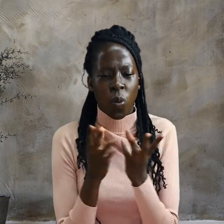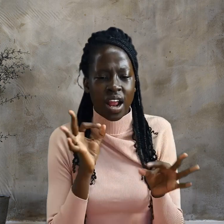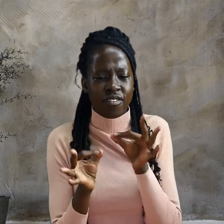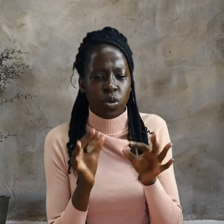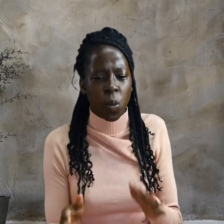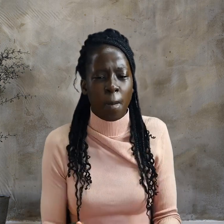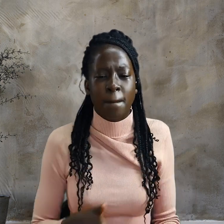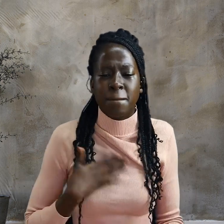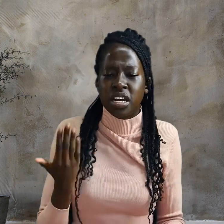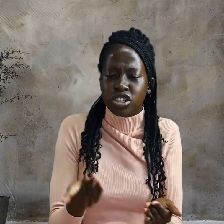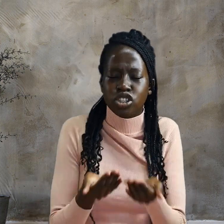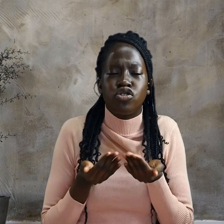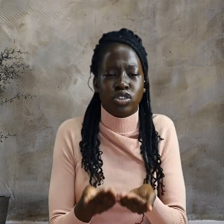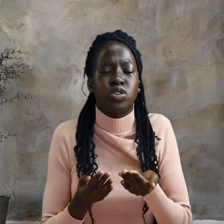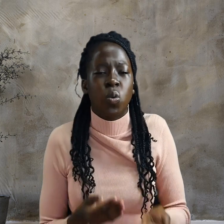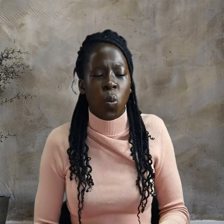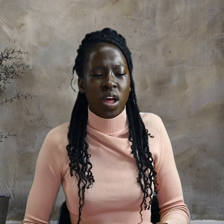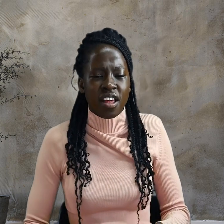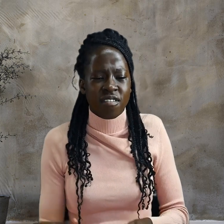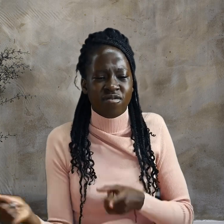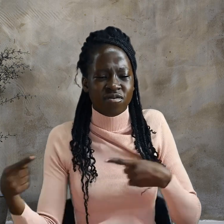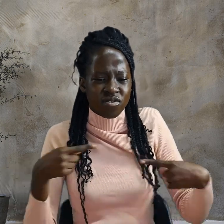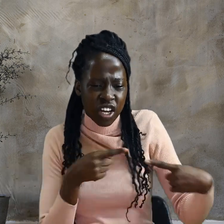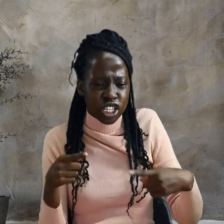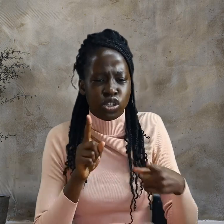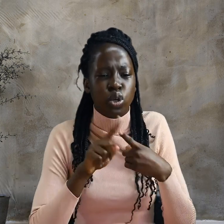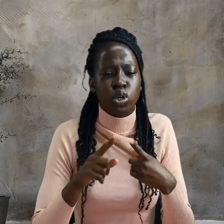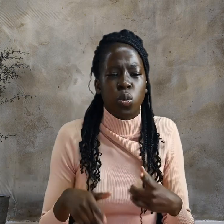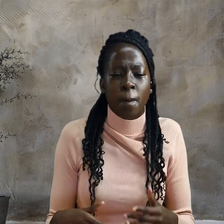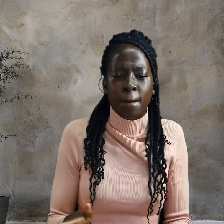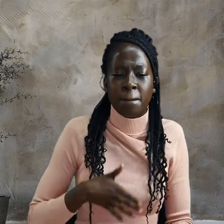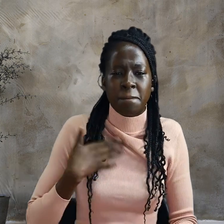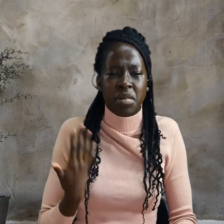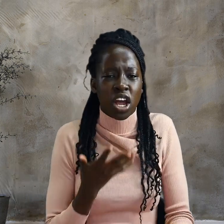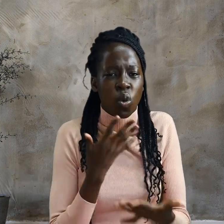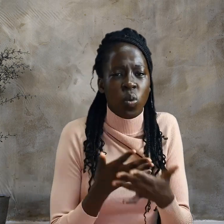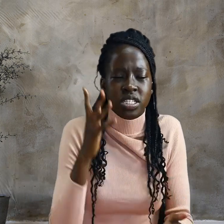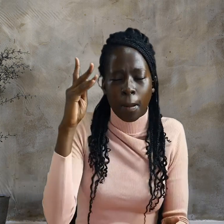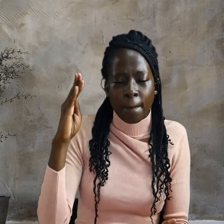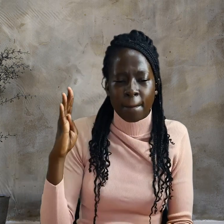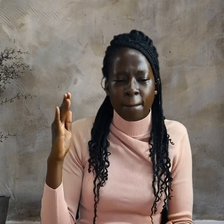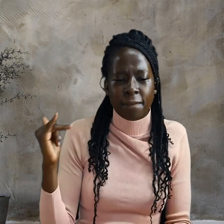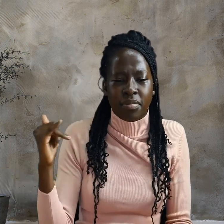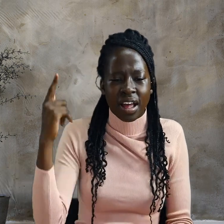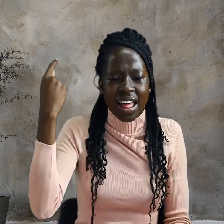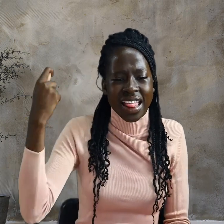arrest by the Jewish leaders. But now my kingdom is from another place.